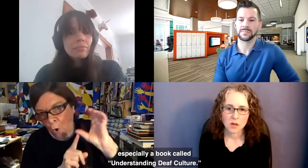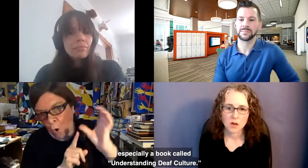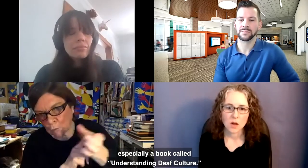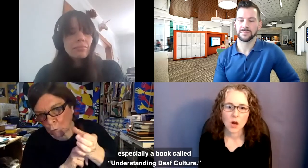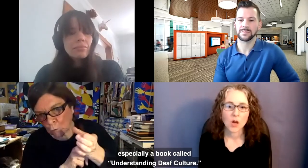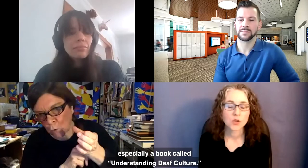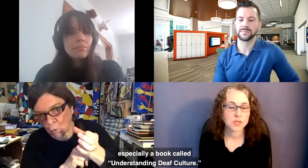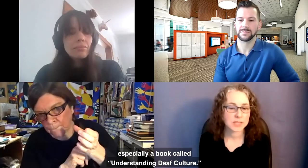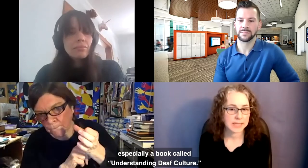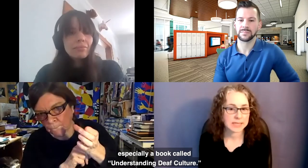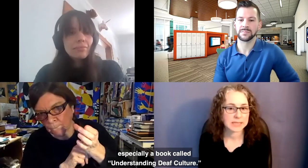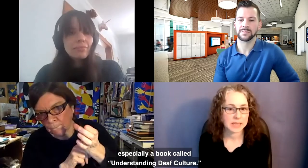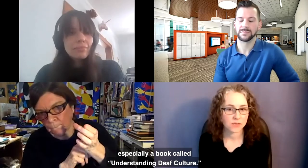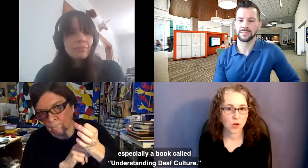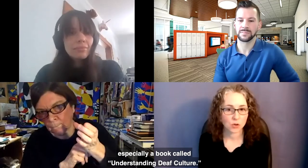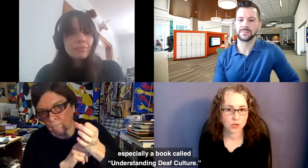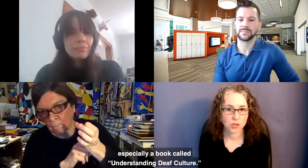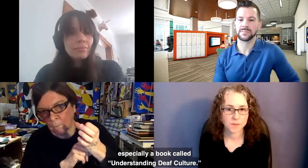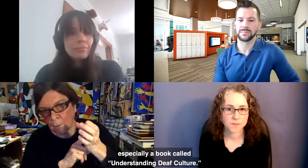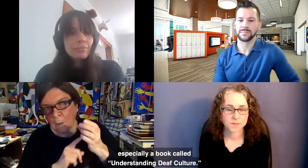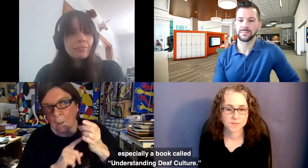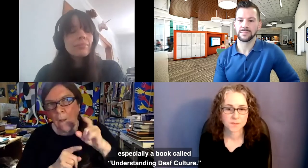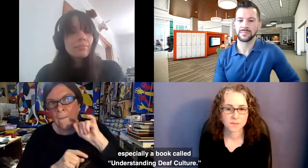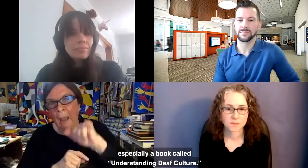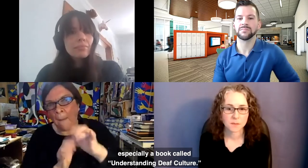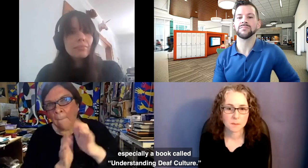Understanding Deaf Culture.